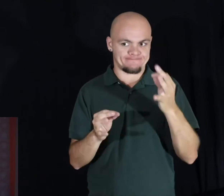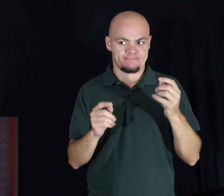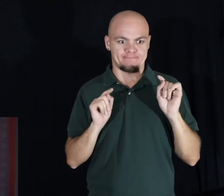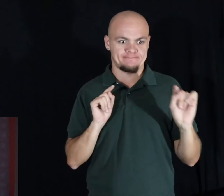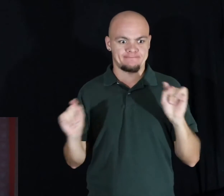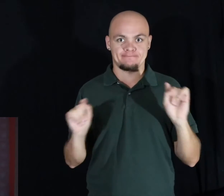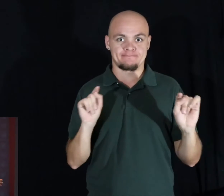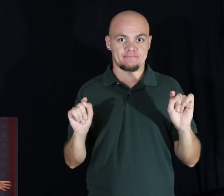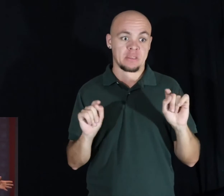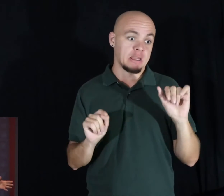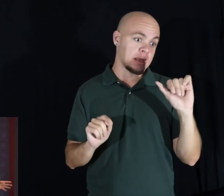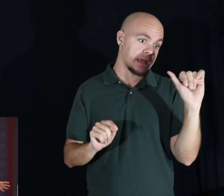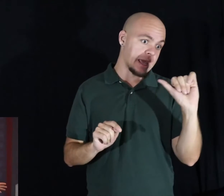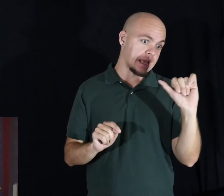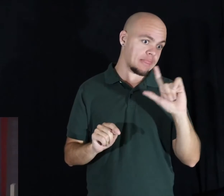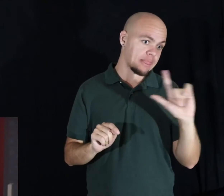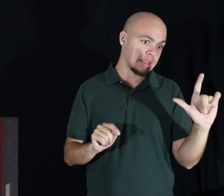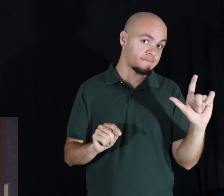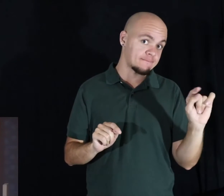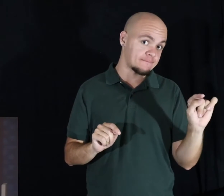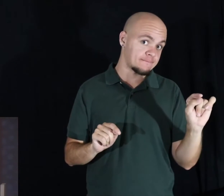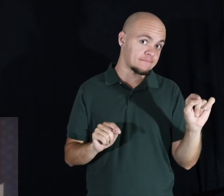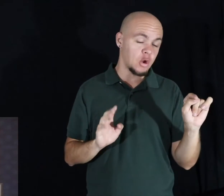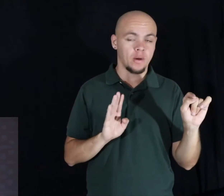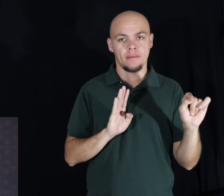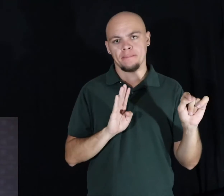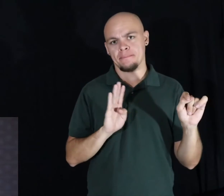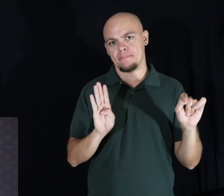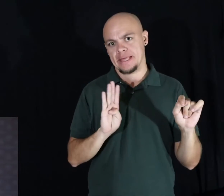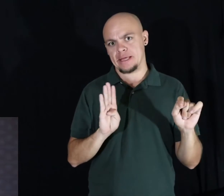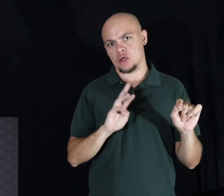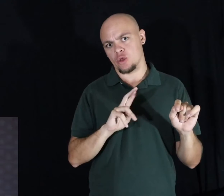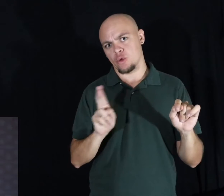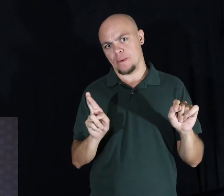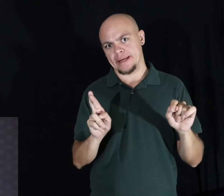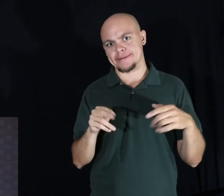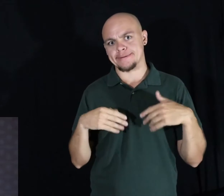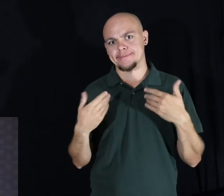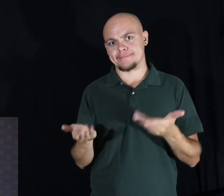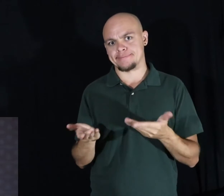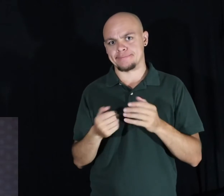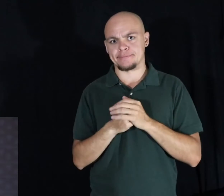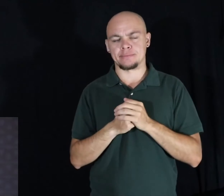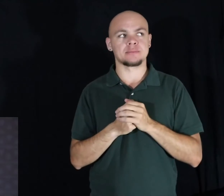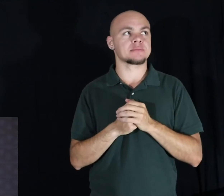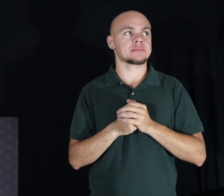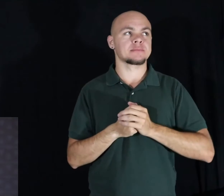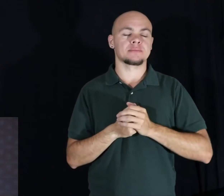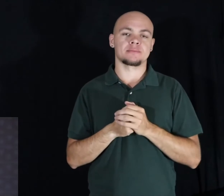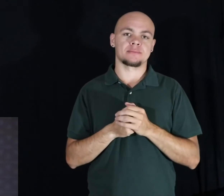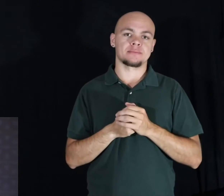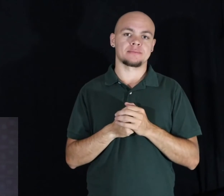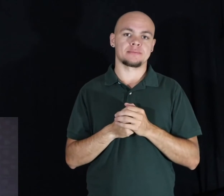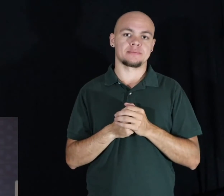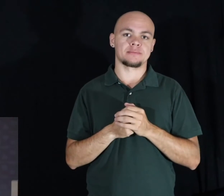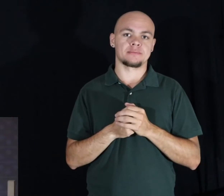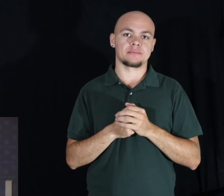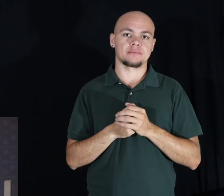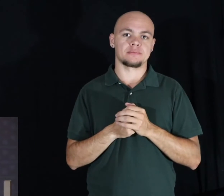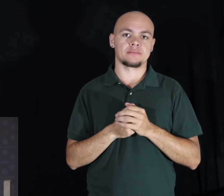Should you choose option A on the left, or should you choose the wholesome, nutritious broccoli on the right?